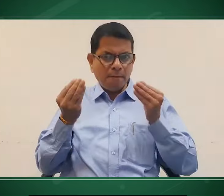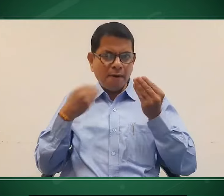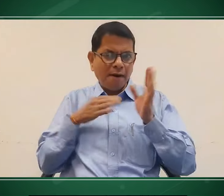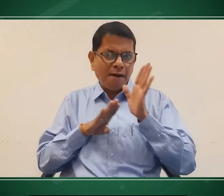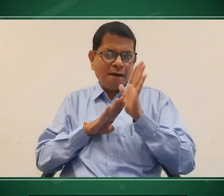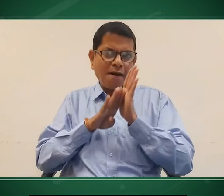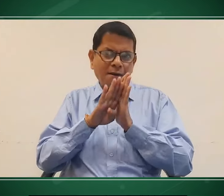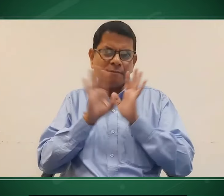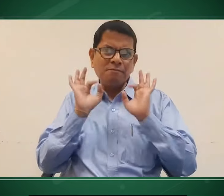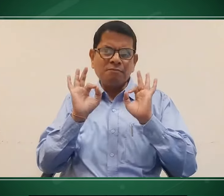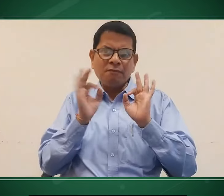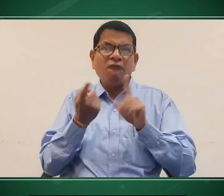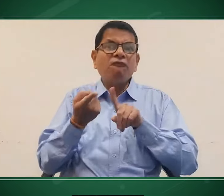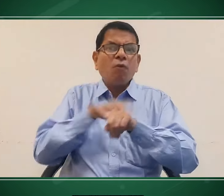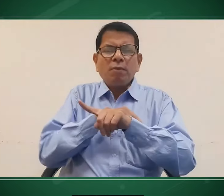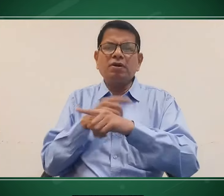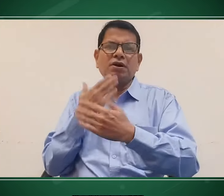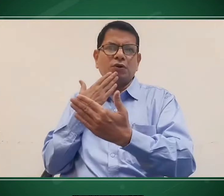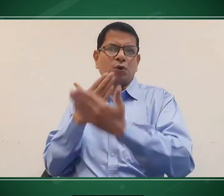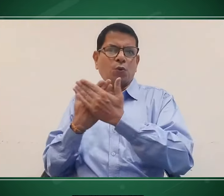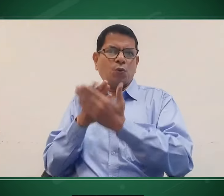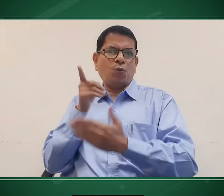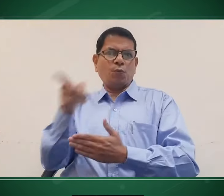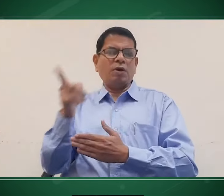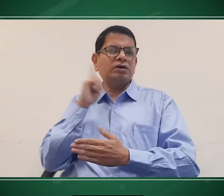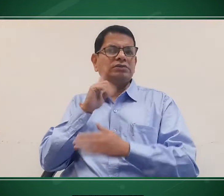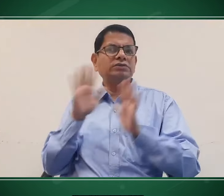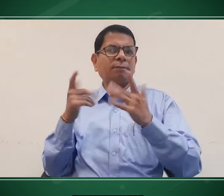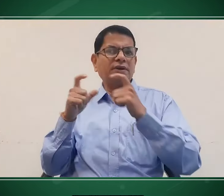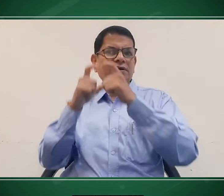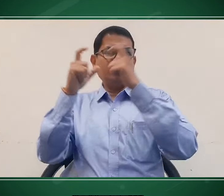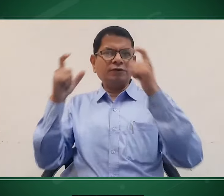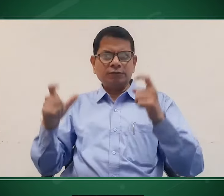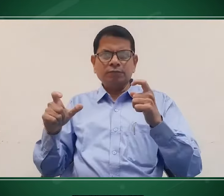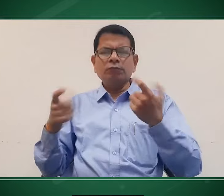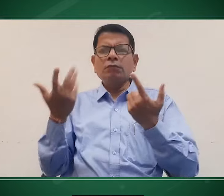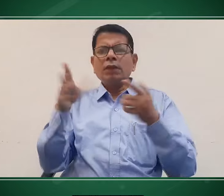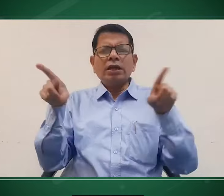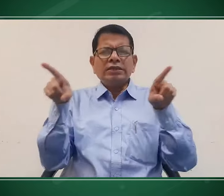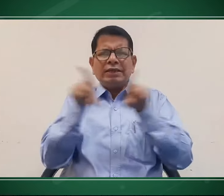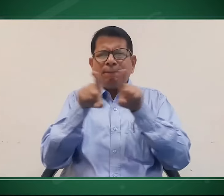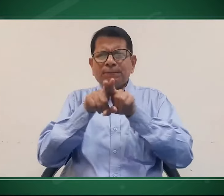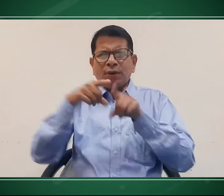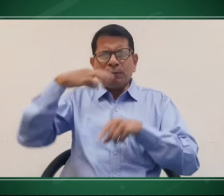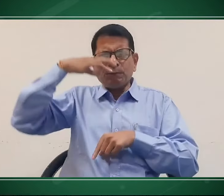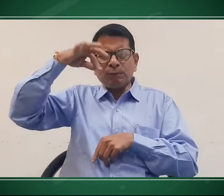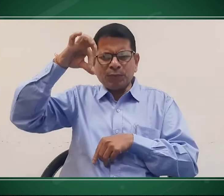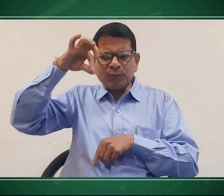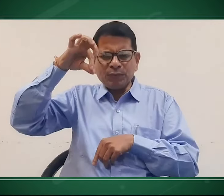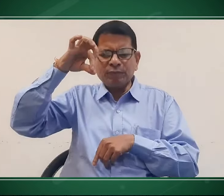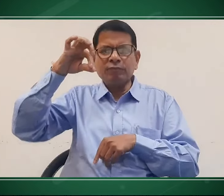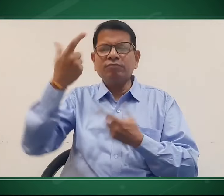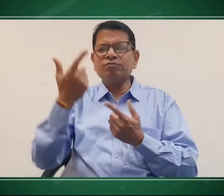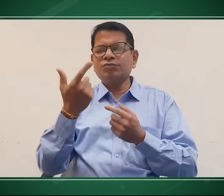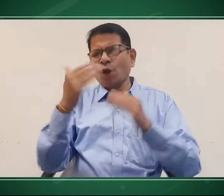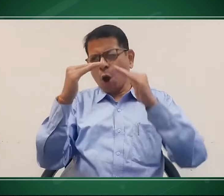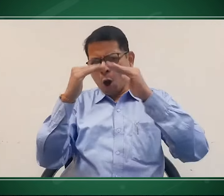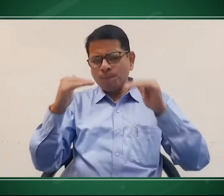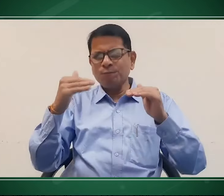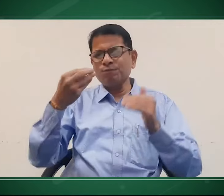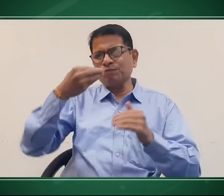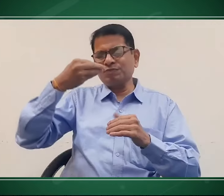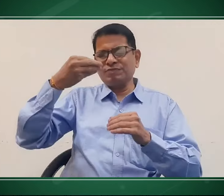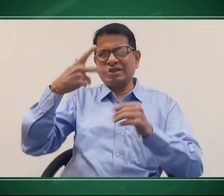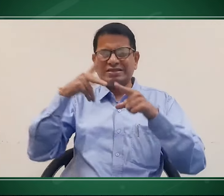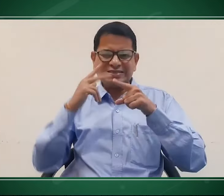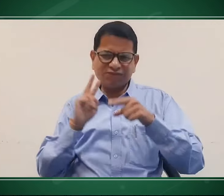in my english language before it's all thanks to the definable foundation it's same just like uh when you're preparing